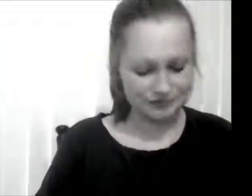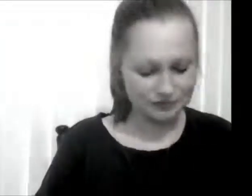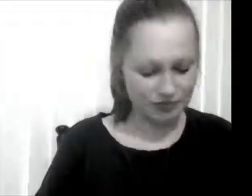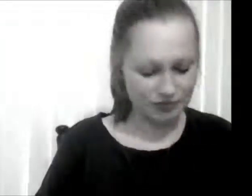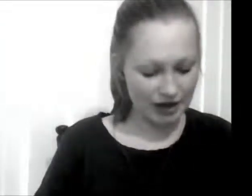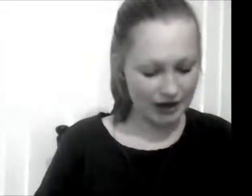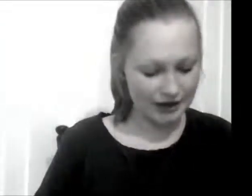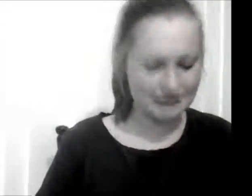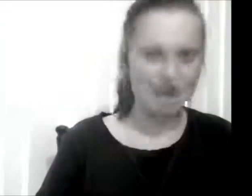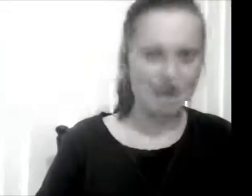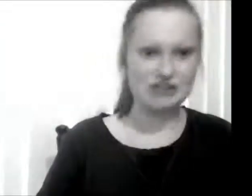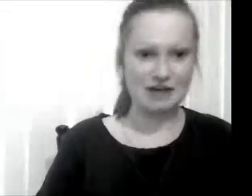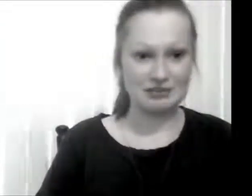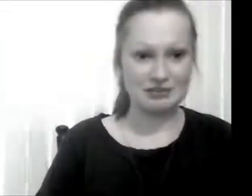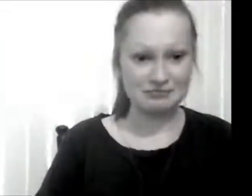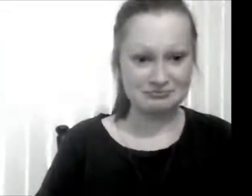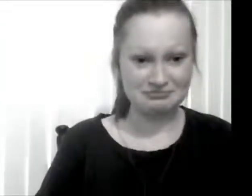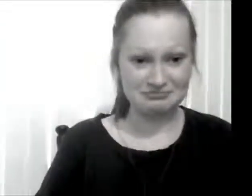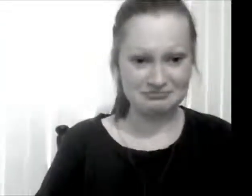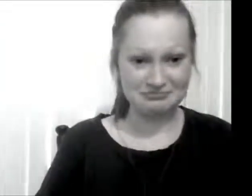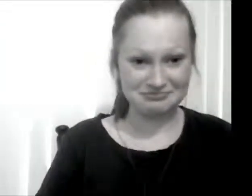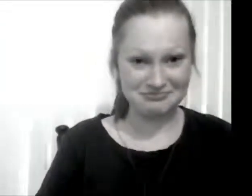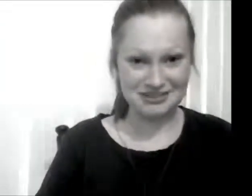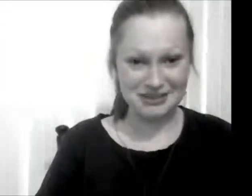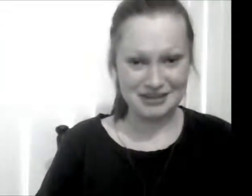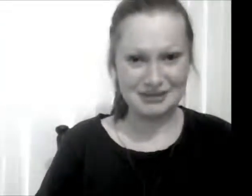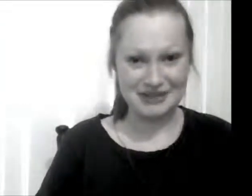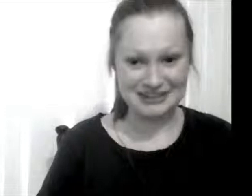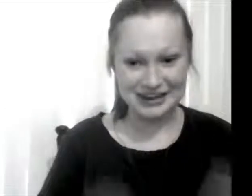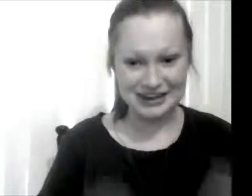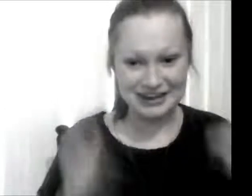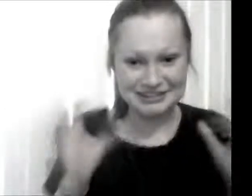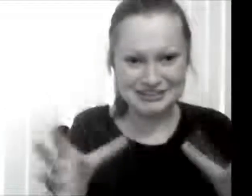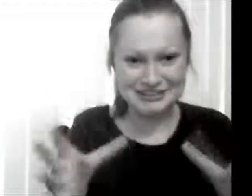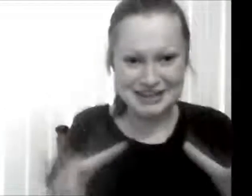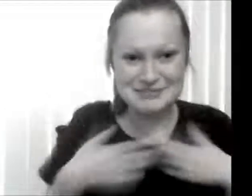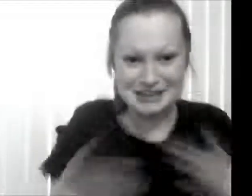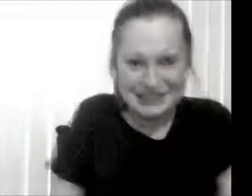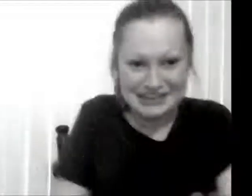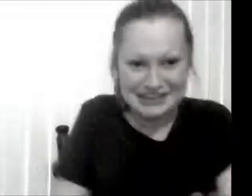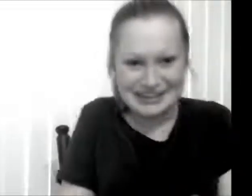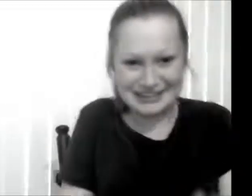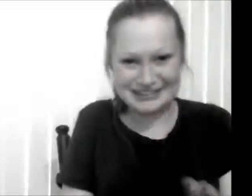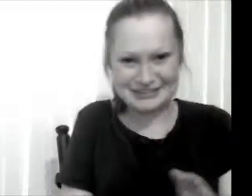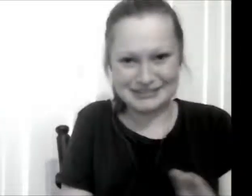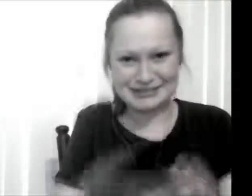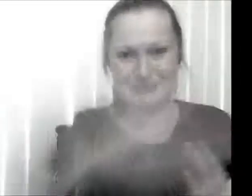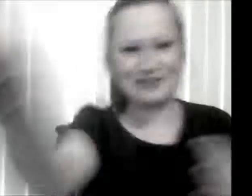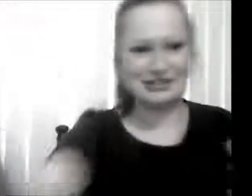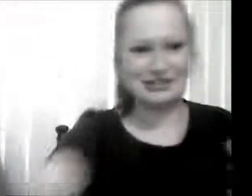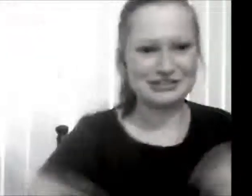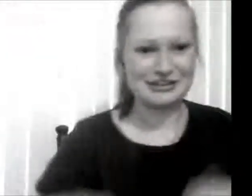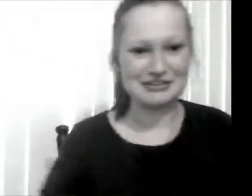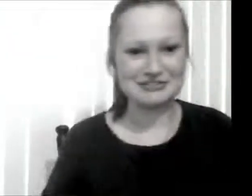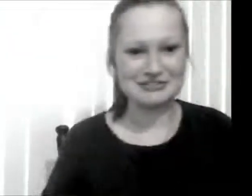um and to have a shower. I bet you guys can't understand me that sometimes having a sorry that was a fly